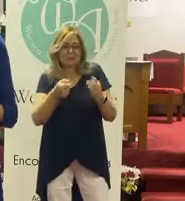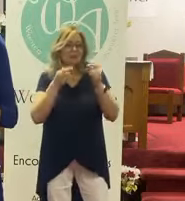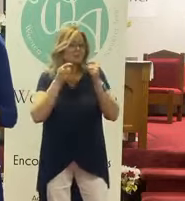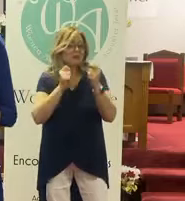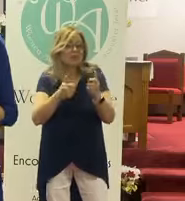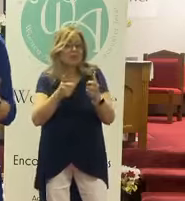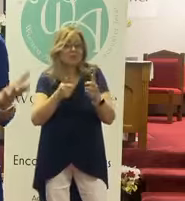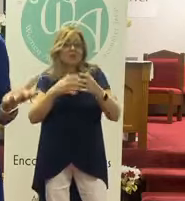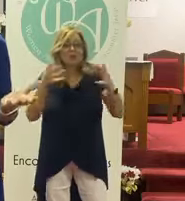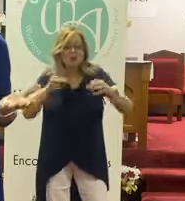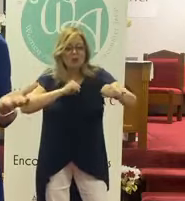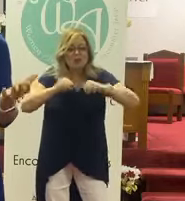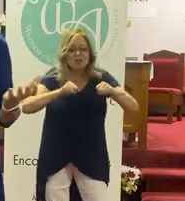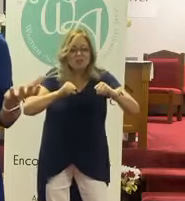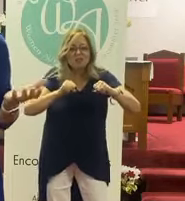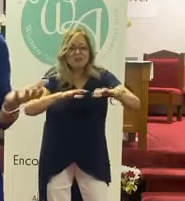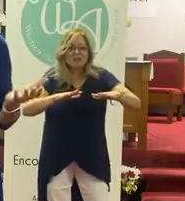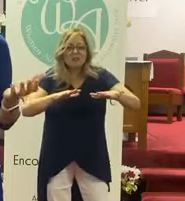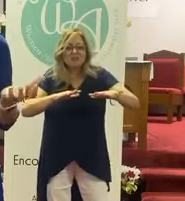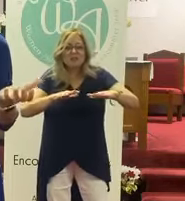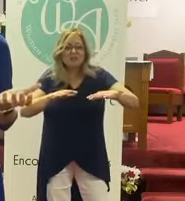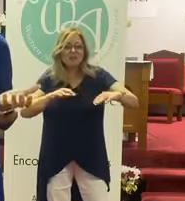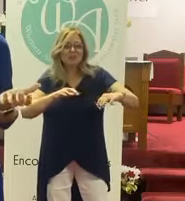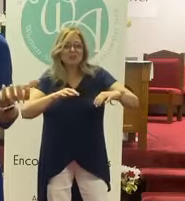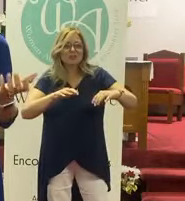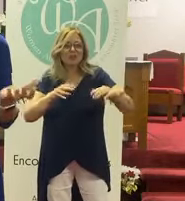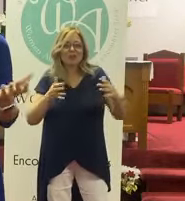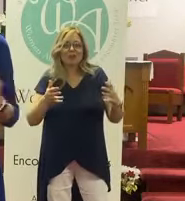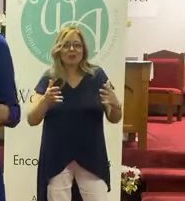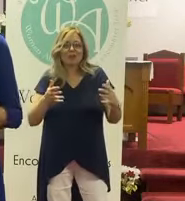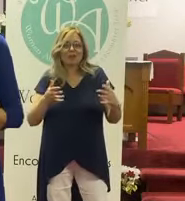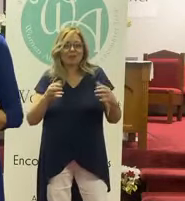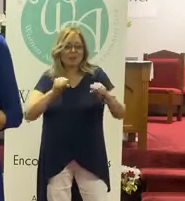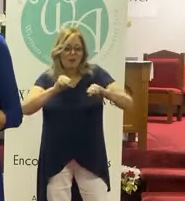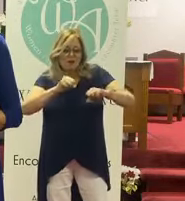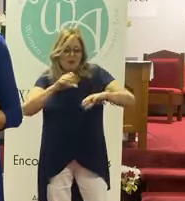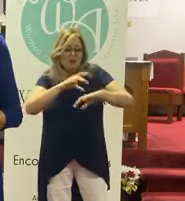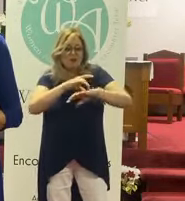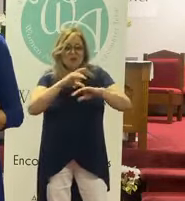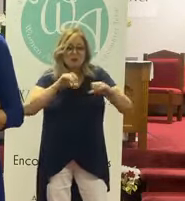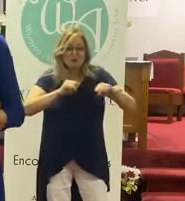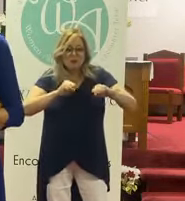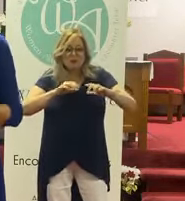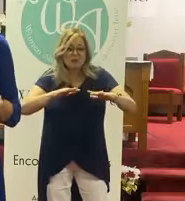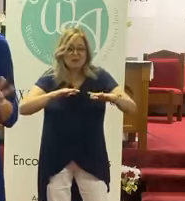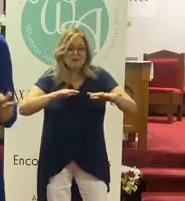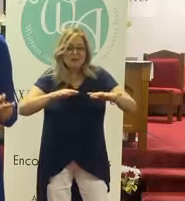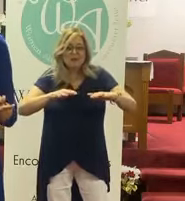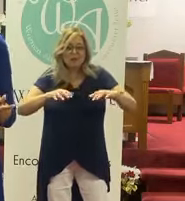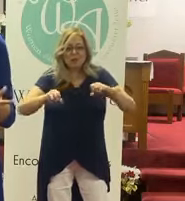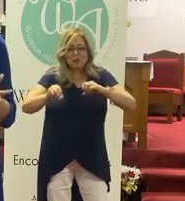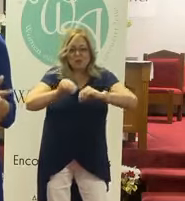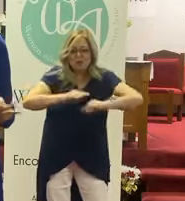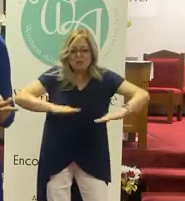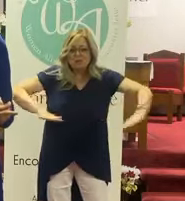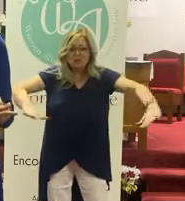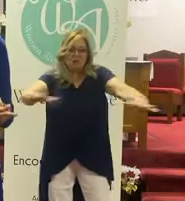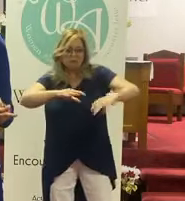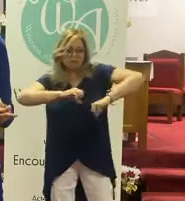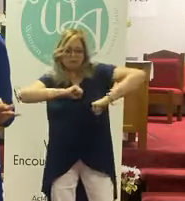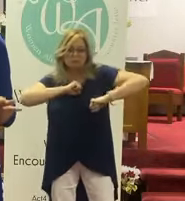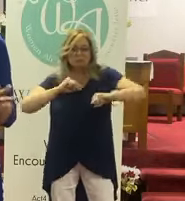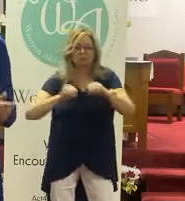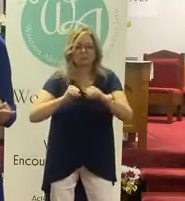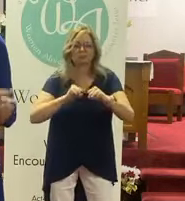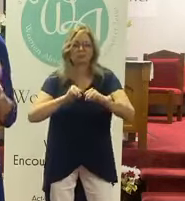says, suddenly, a great earthquake shook. An earthquake. The whole ground was shaking.